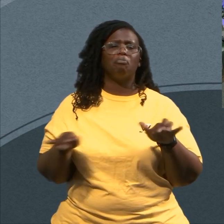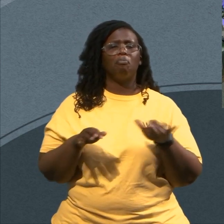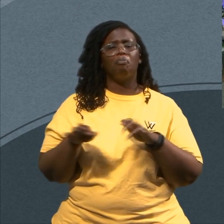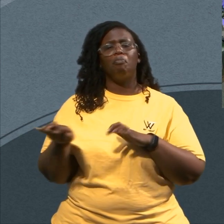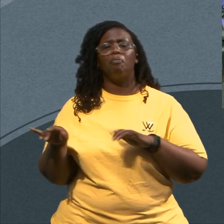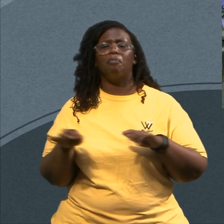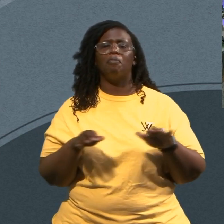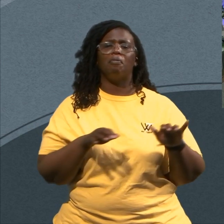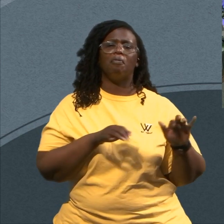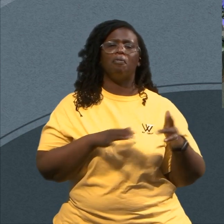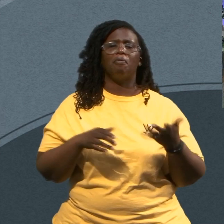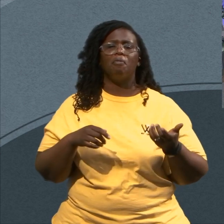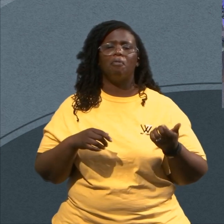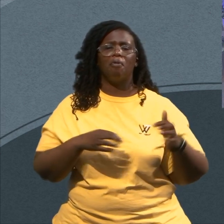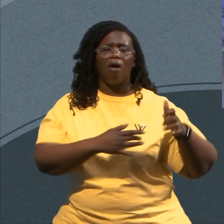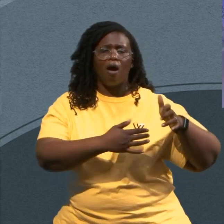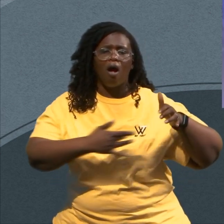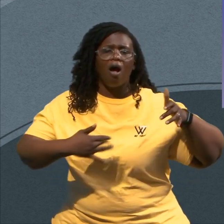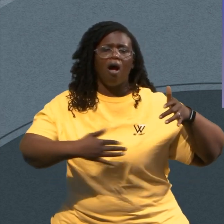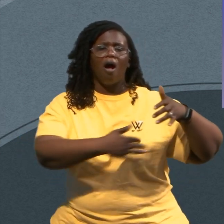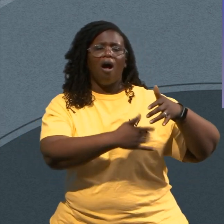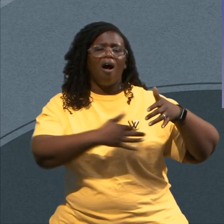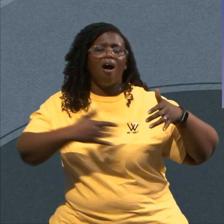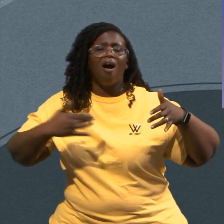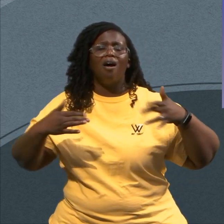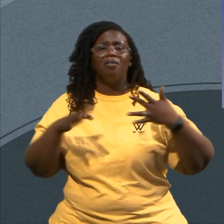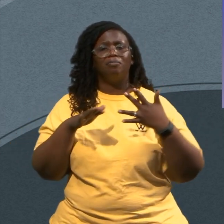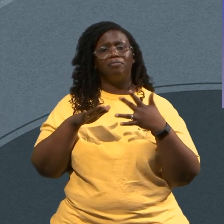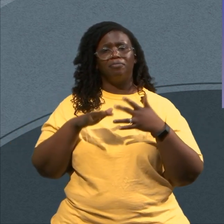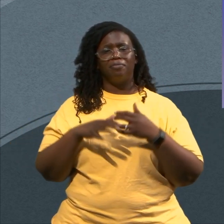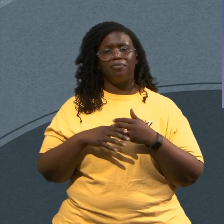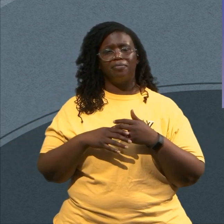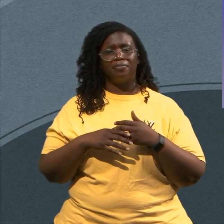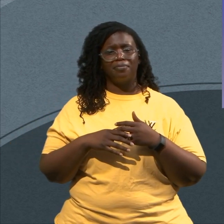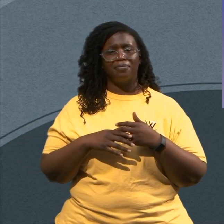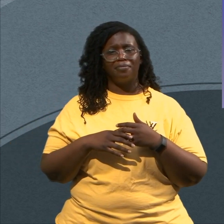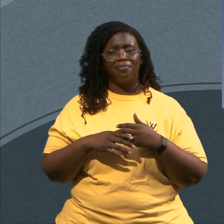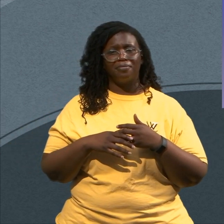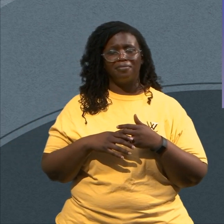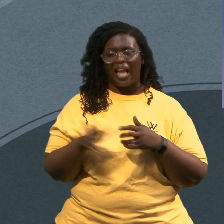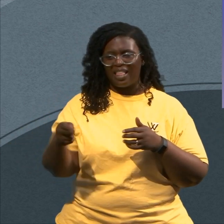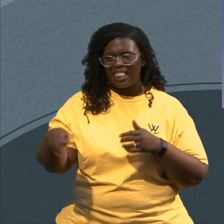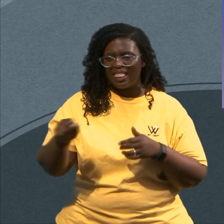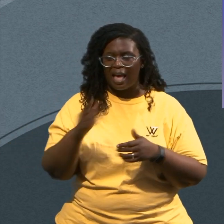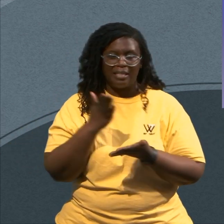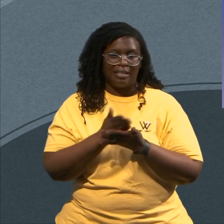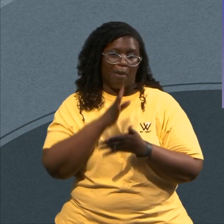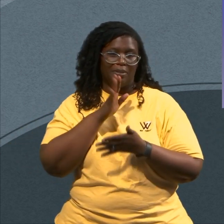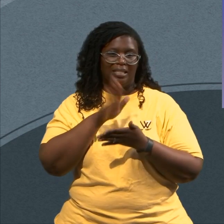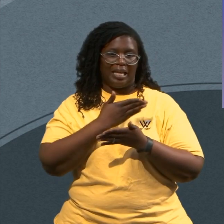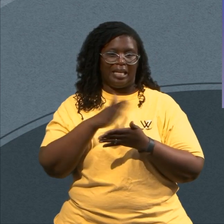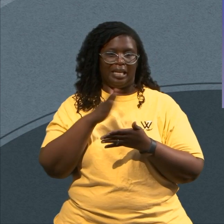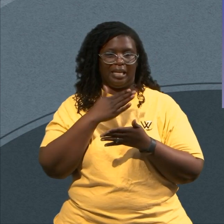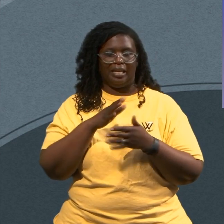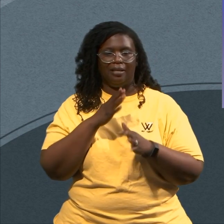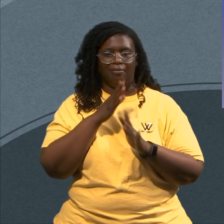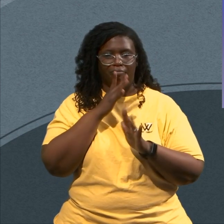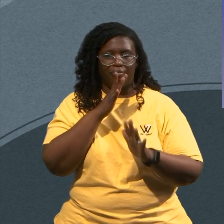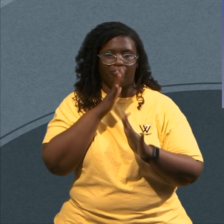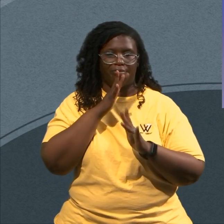to a whole Another level It has a musical Interpretation Y'all know A riff is when you get that You know A few